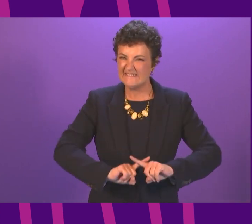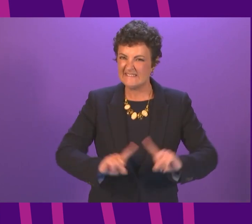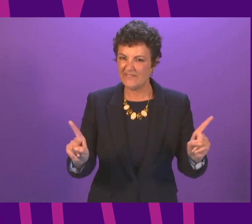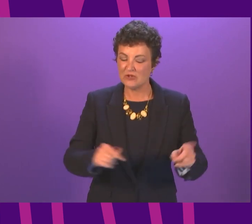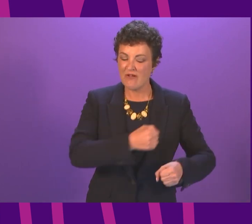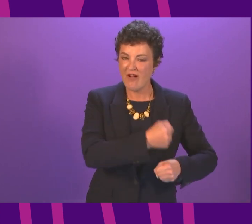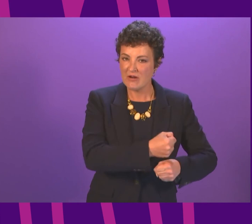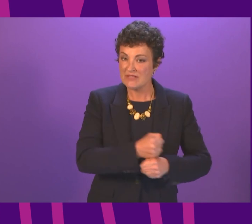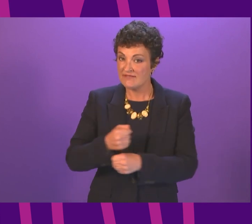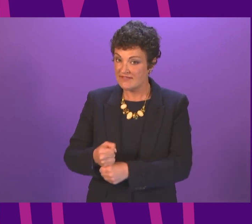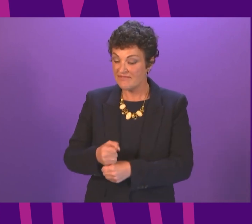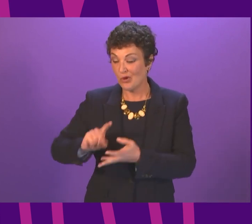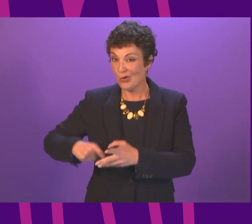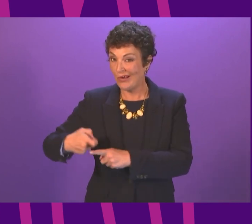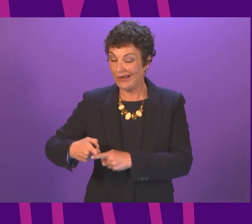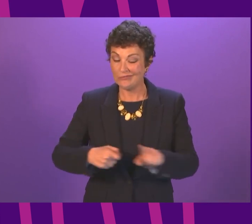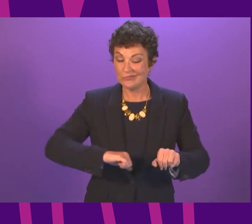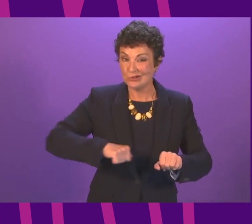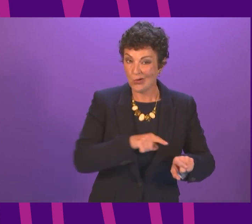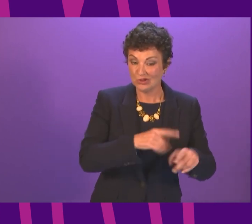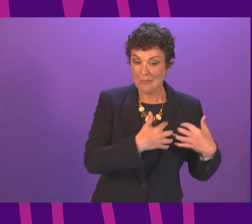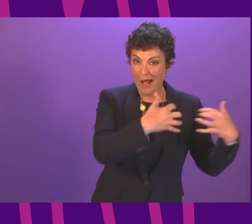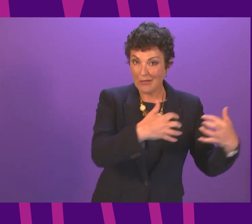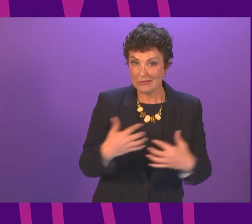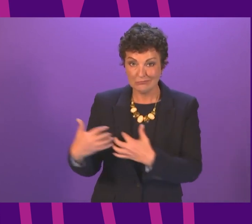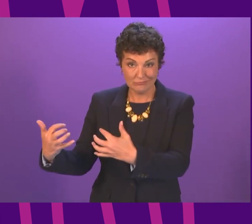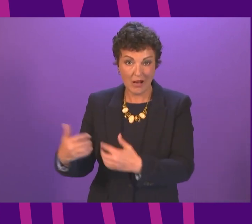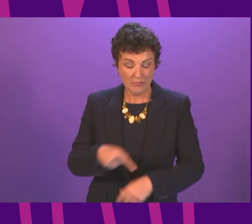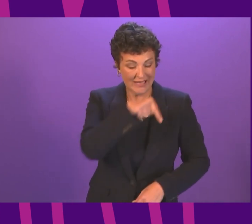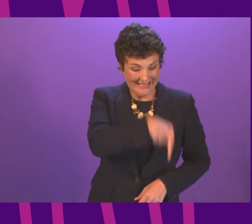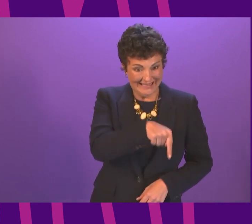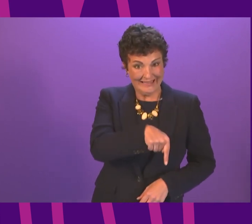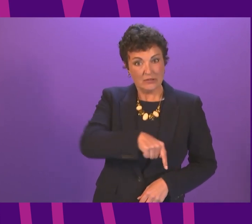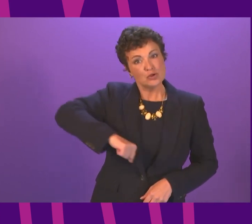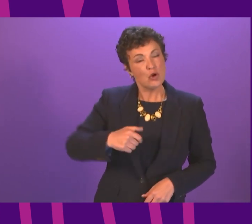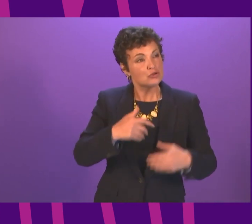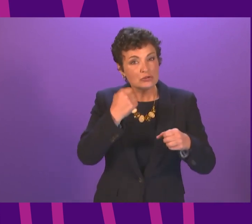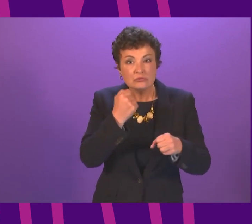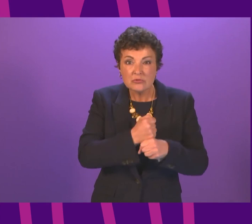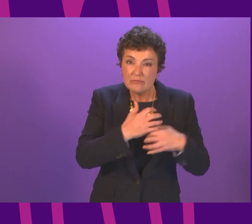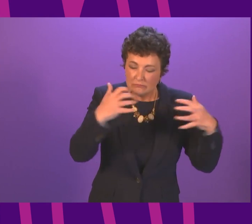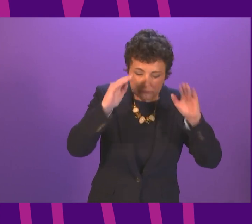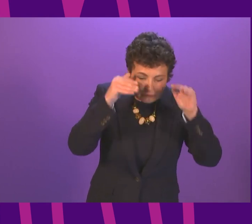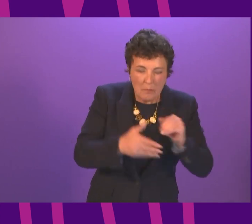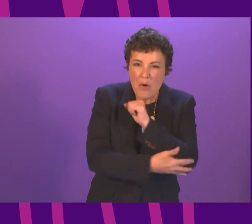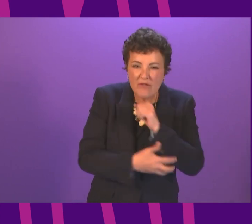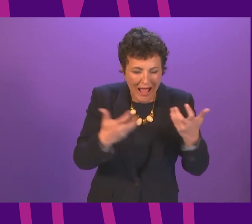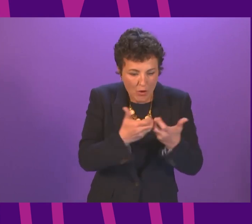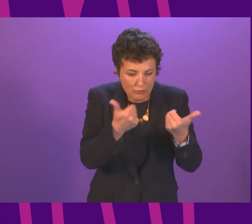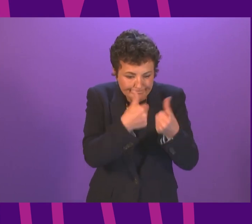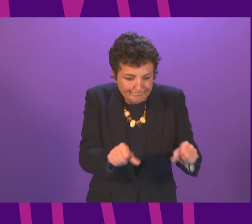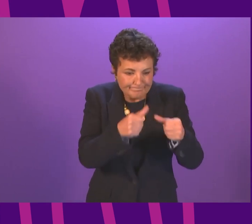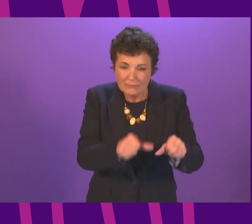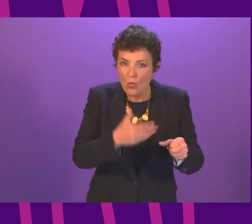our two parliaments. This government and this parliament is focused on tackling poverty through significant investments, including the